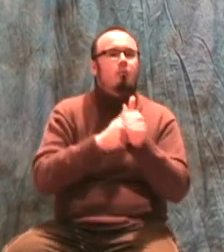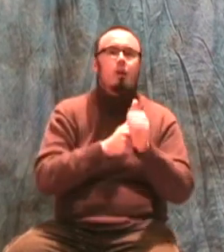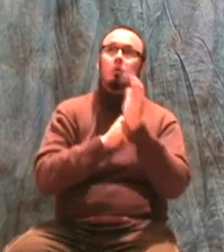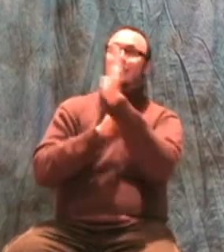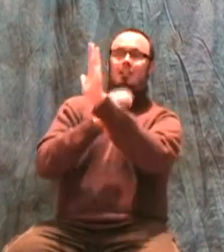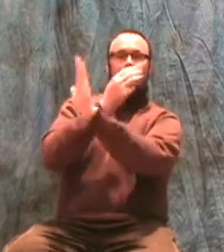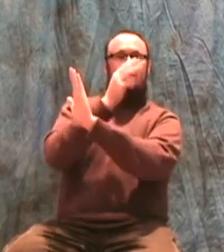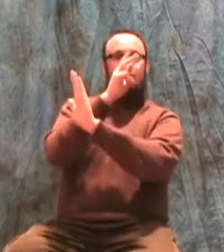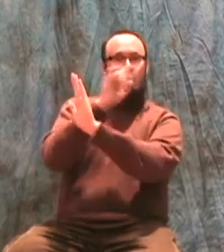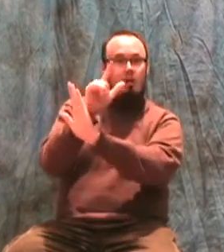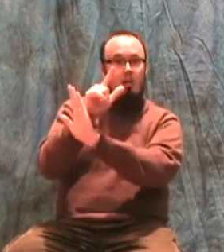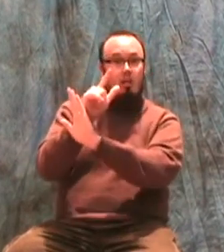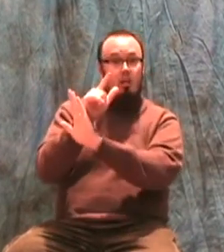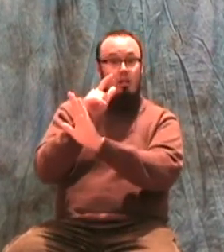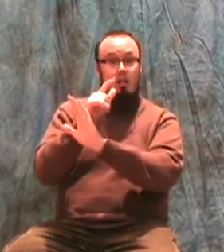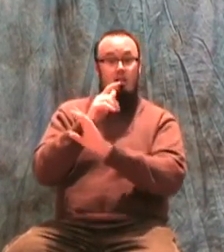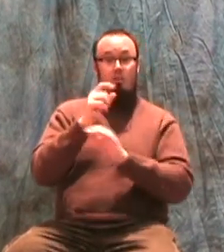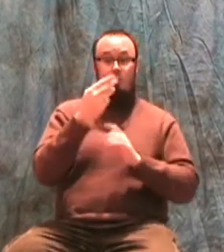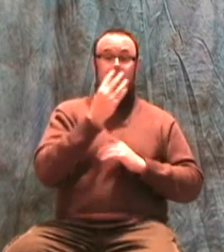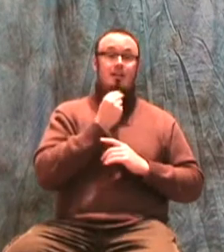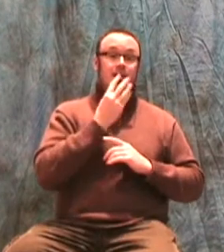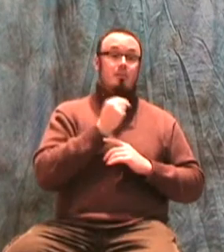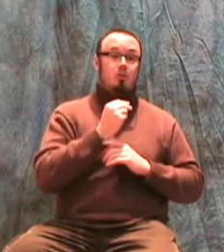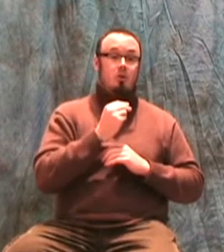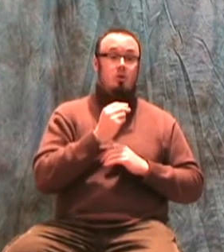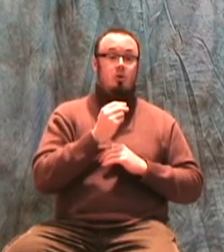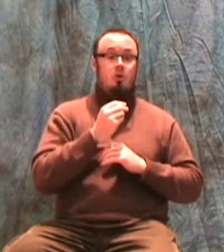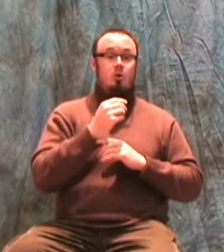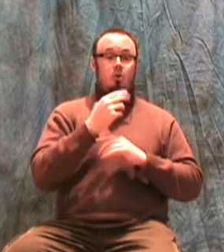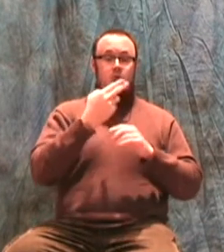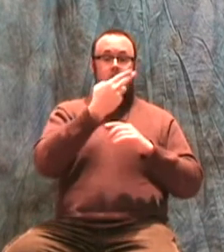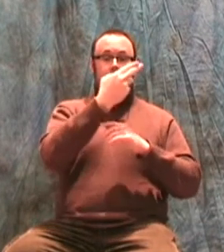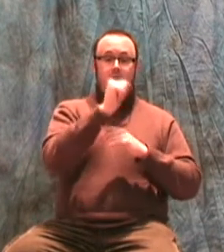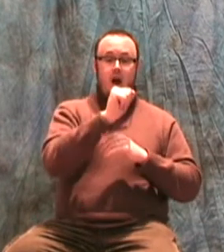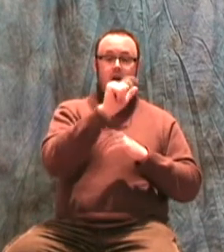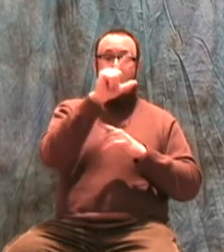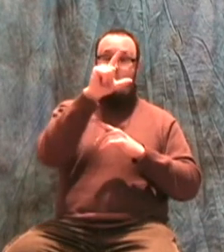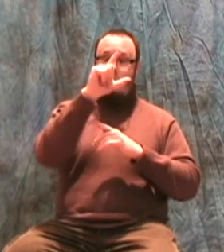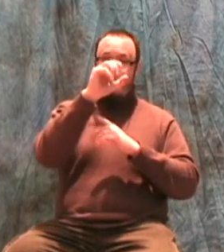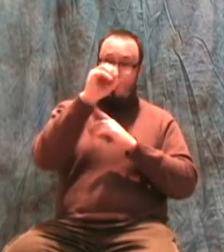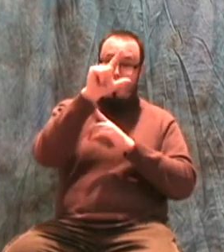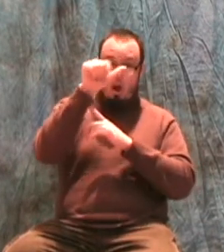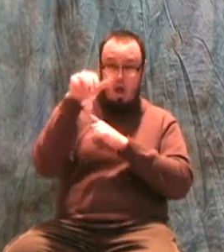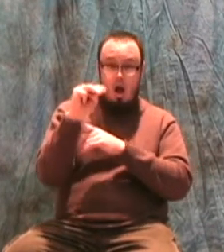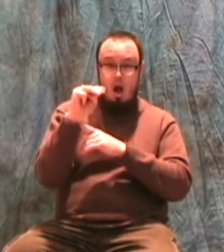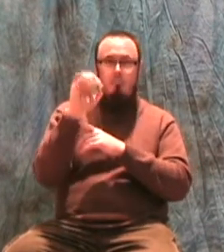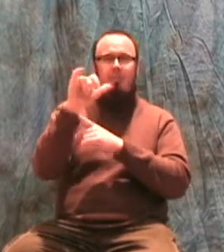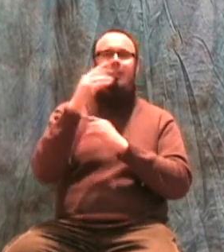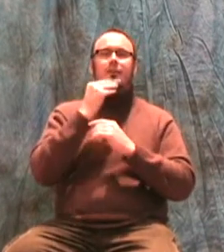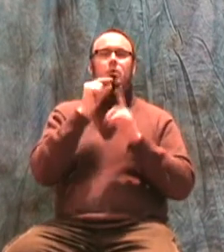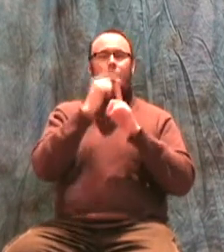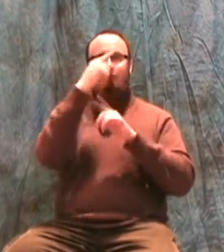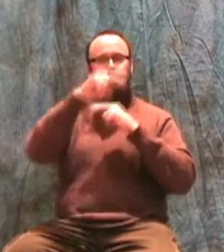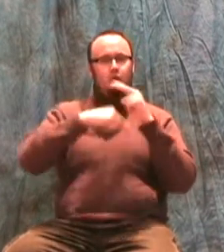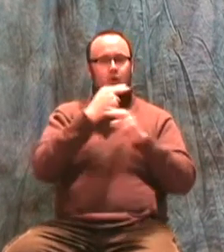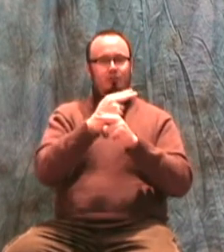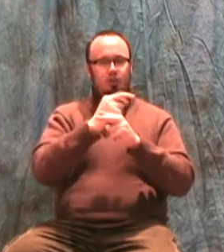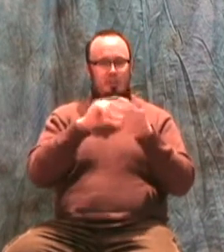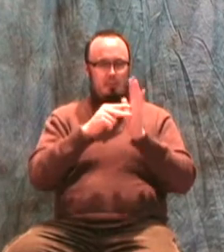The word in Hebrew for universe is haolam This word also means that which is hidden God doesn't need robots